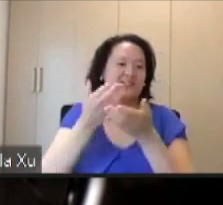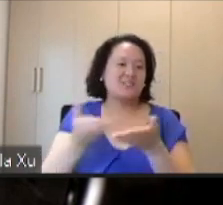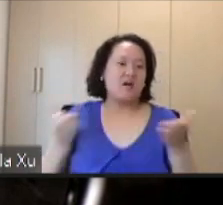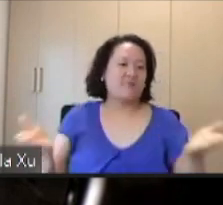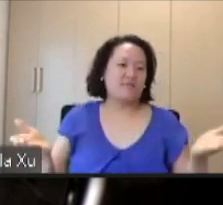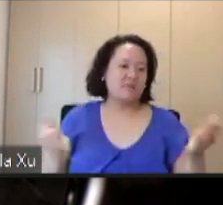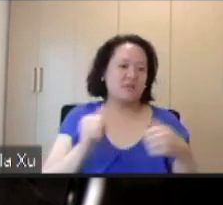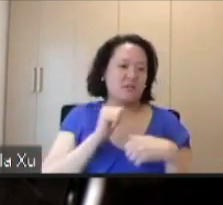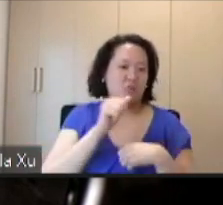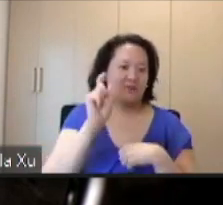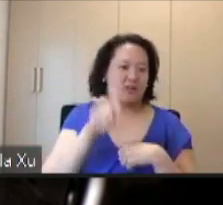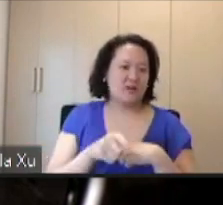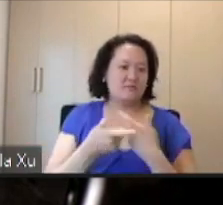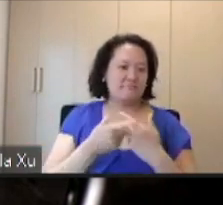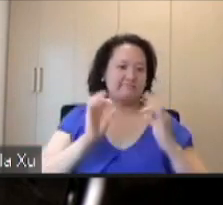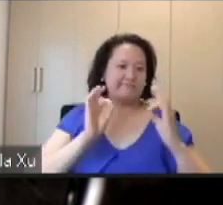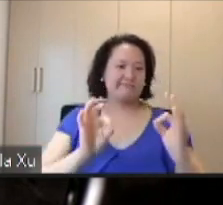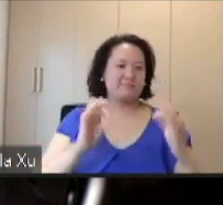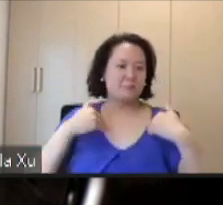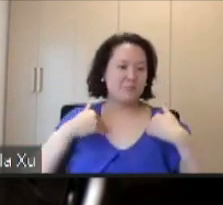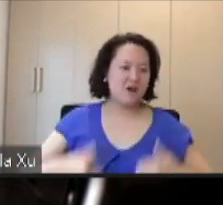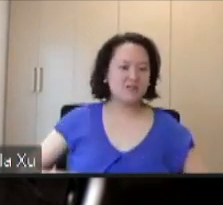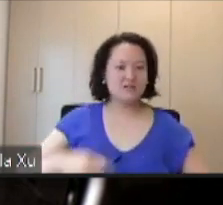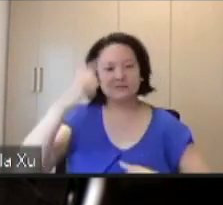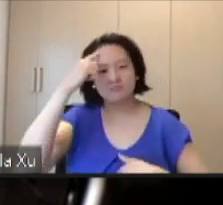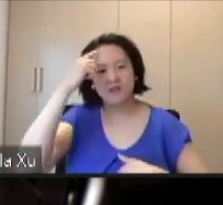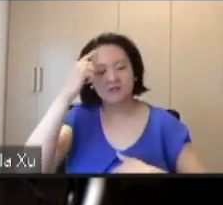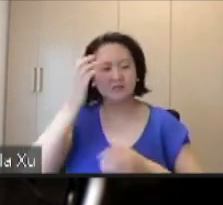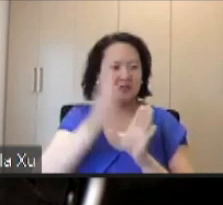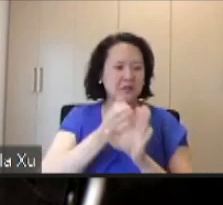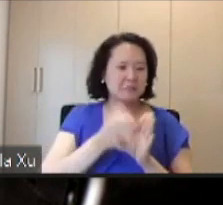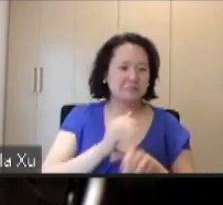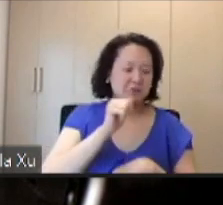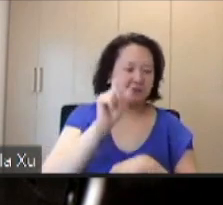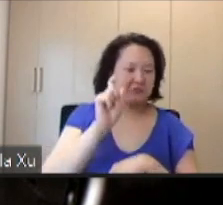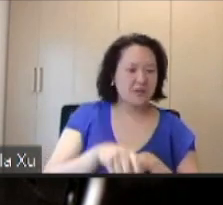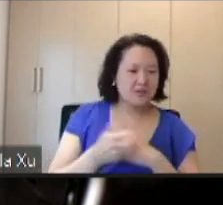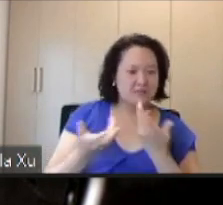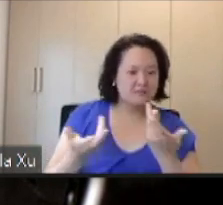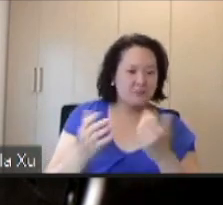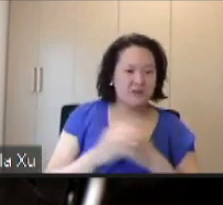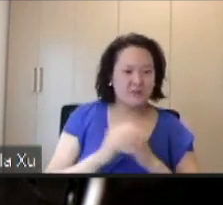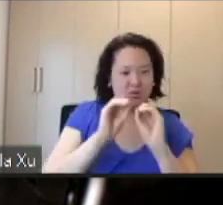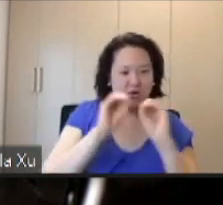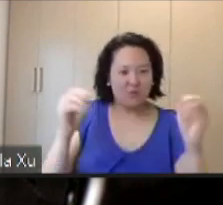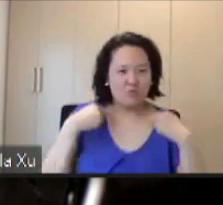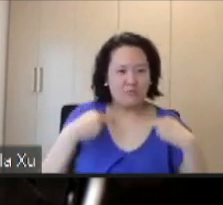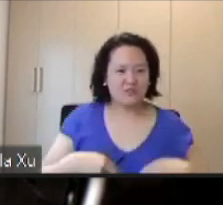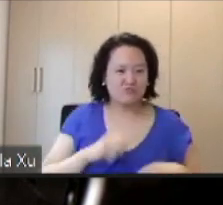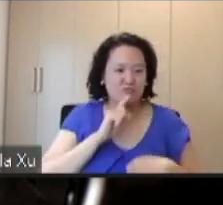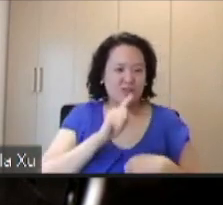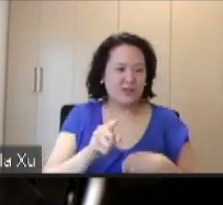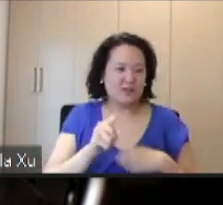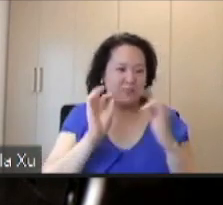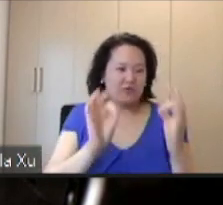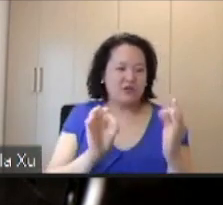And, you know, it doesn't have, we don't need to have the right stuff. We don't have to have the perfect bodies, if you will,